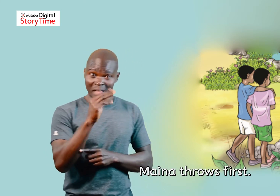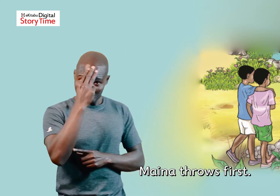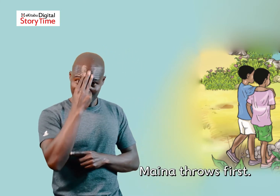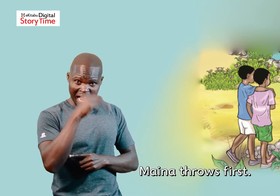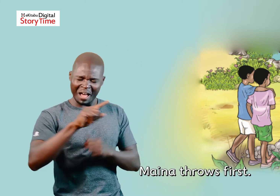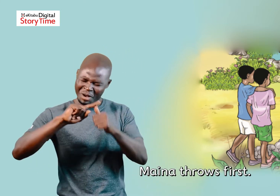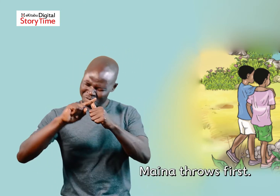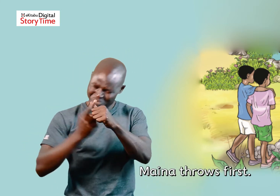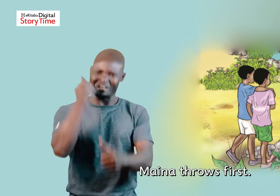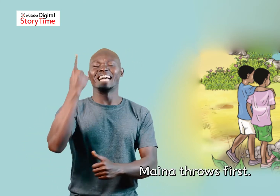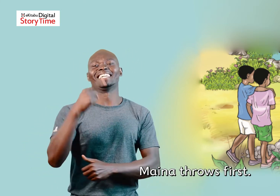Maina throws first